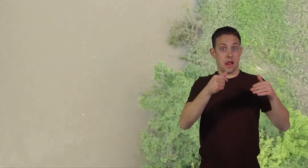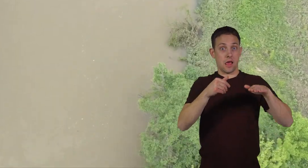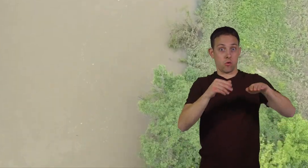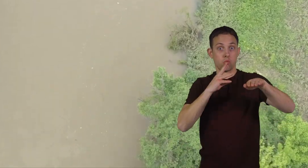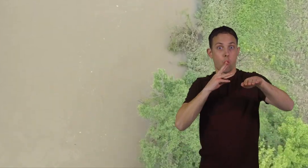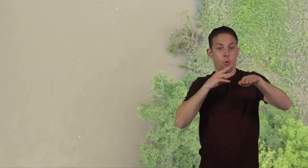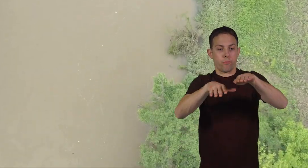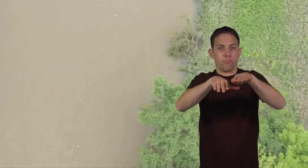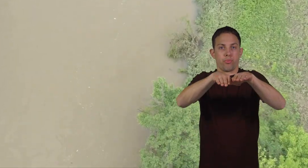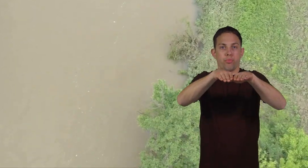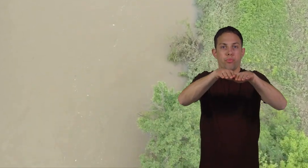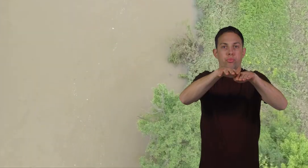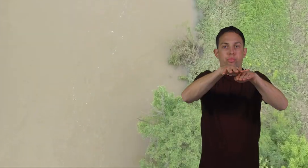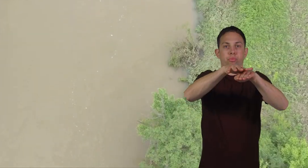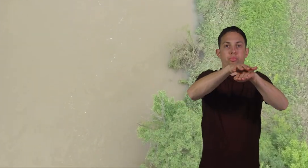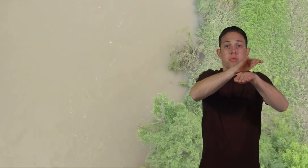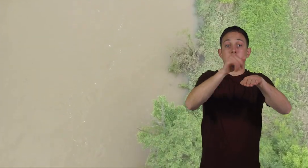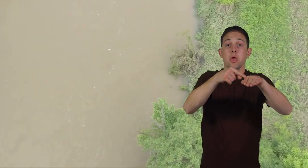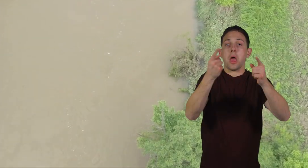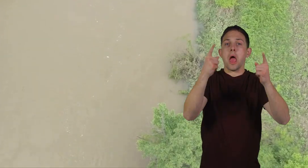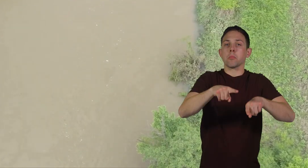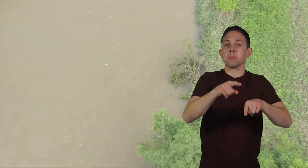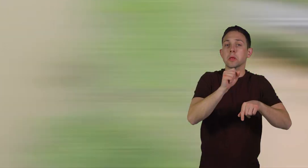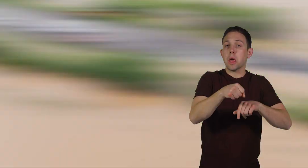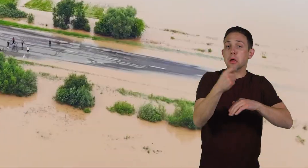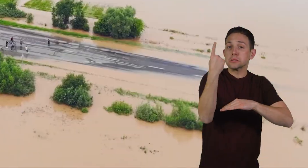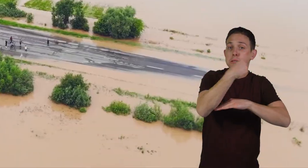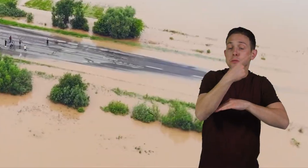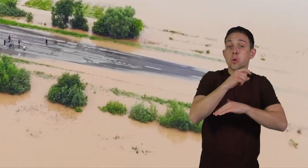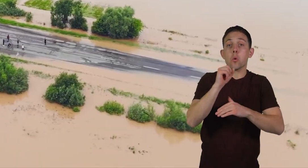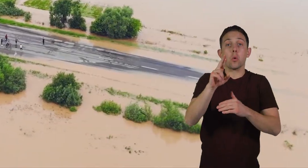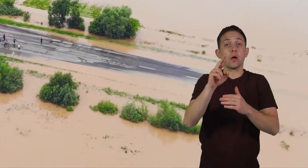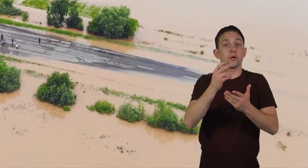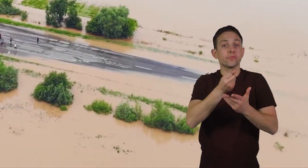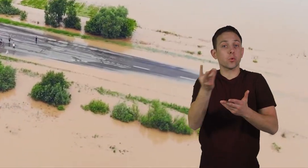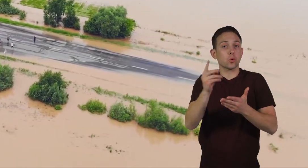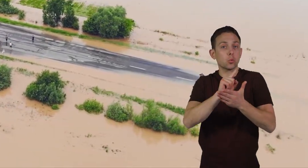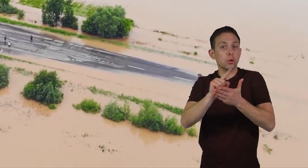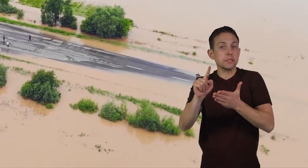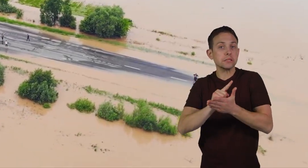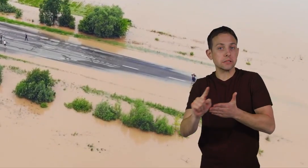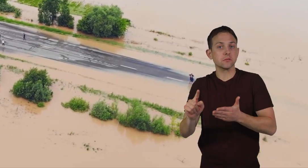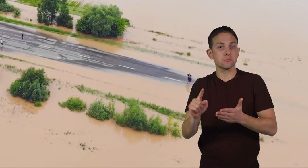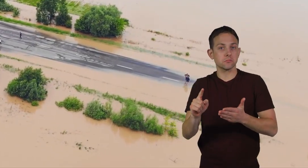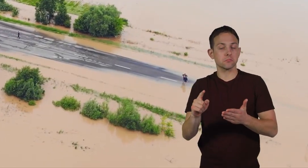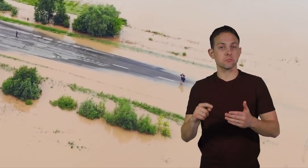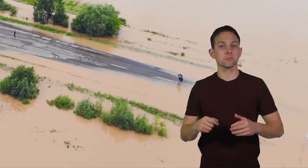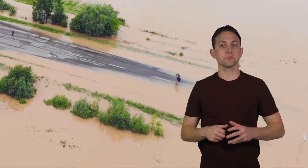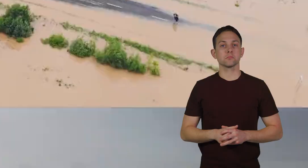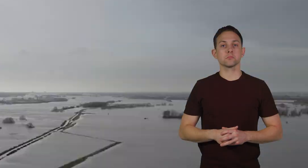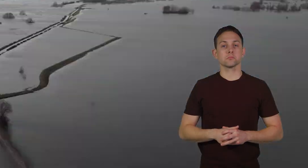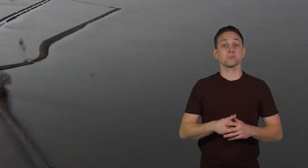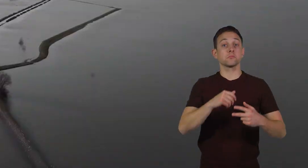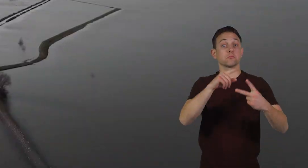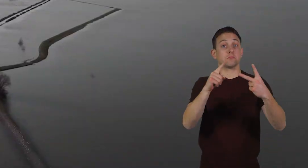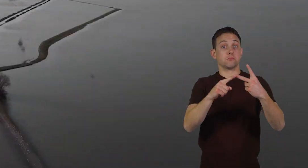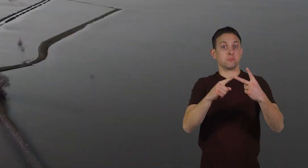their banks. This process can happen over days or even weeks. Next is